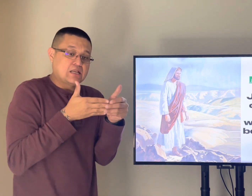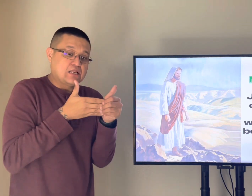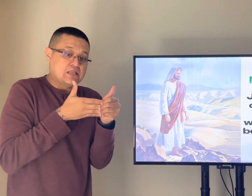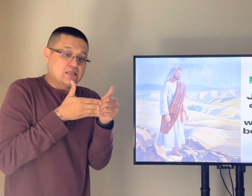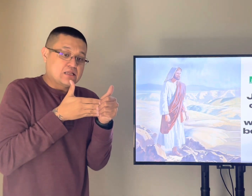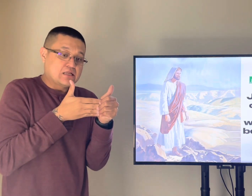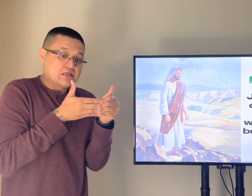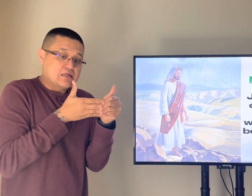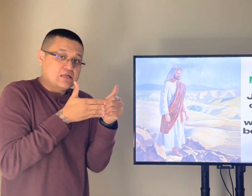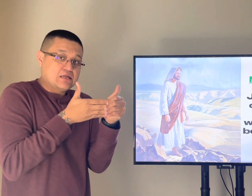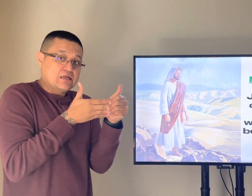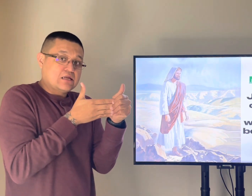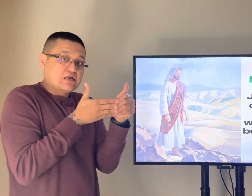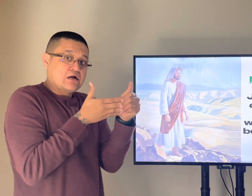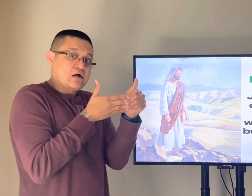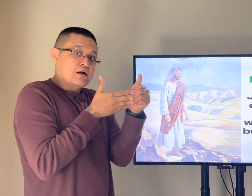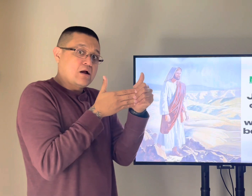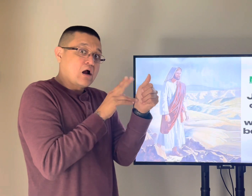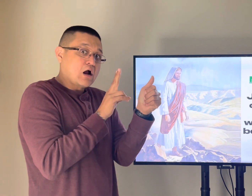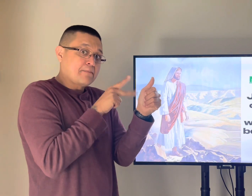then was jesus led up